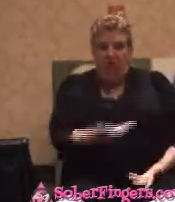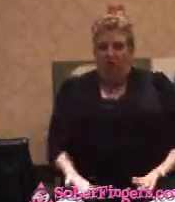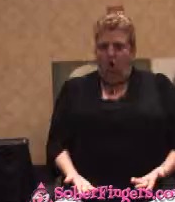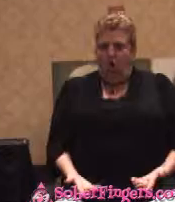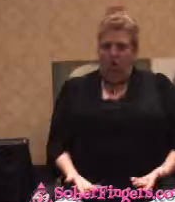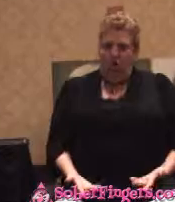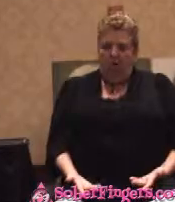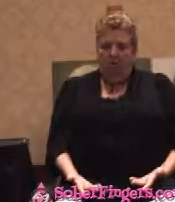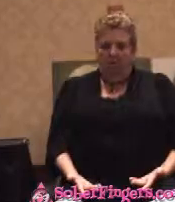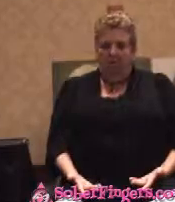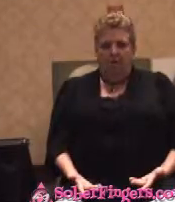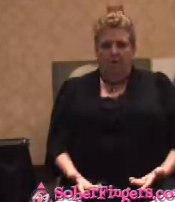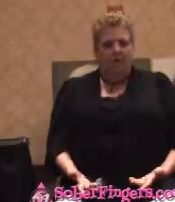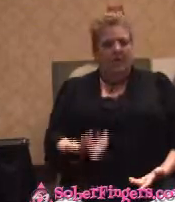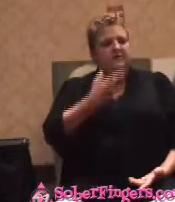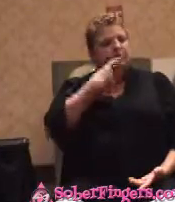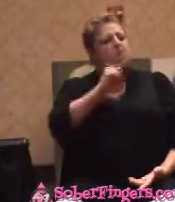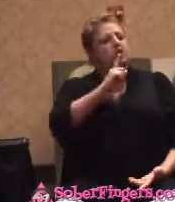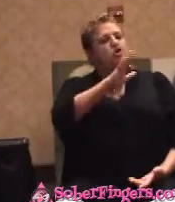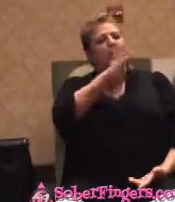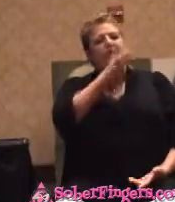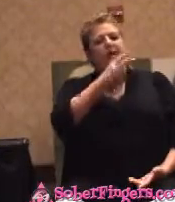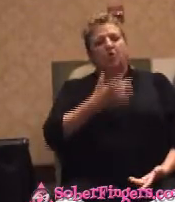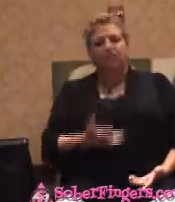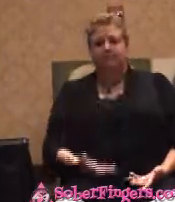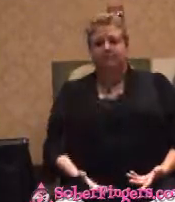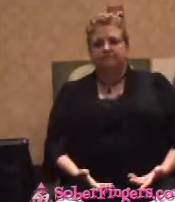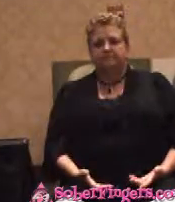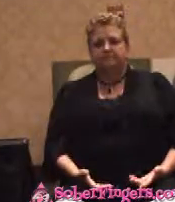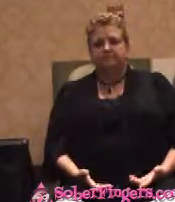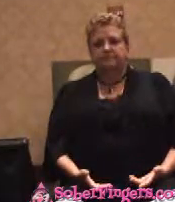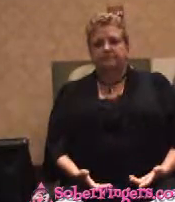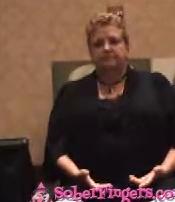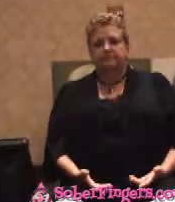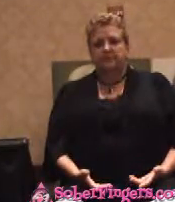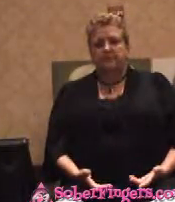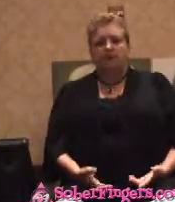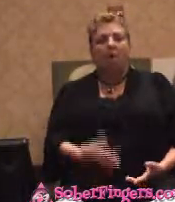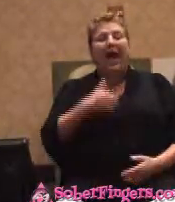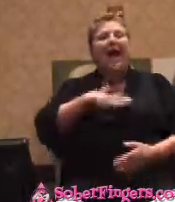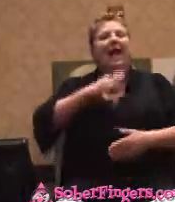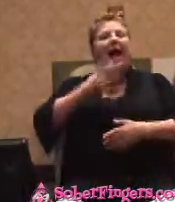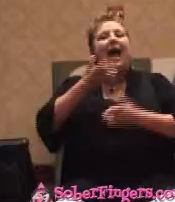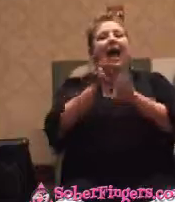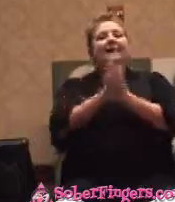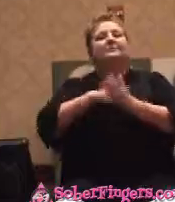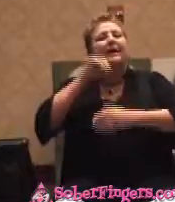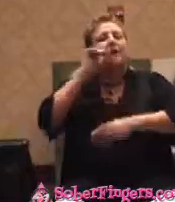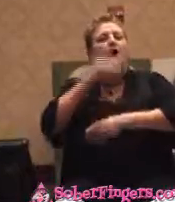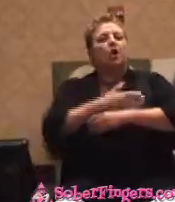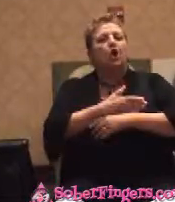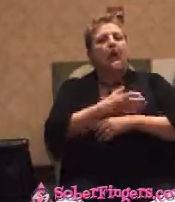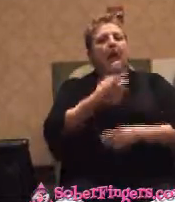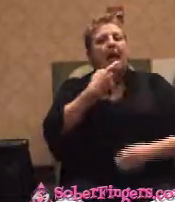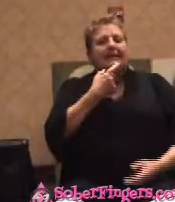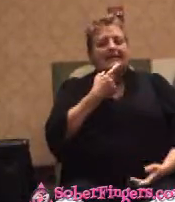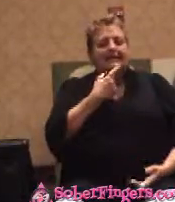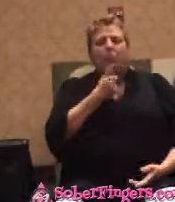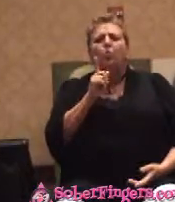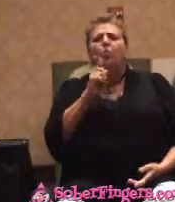I said, where's your mother? That's my daughter. And she said, I don't know, Danny. I said, where do you think she is? What else? She said, I don't know. She may